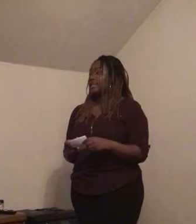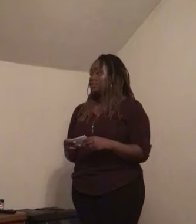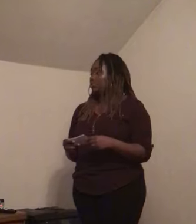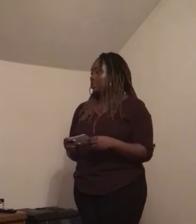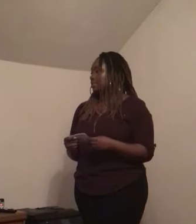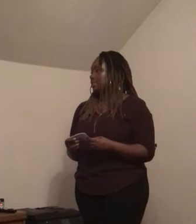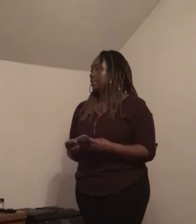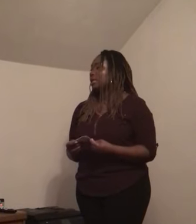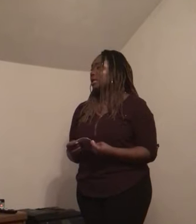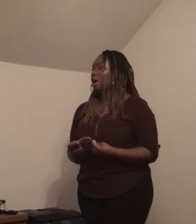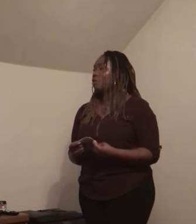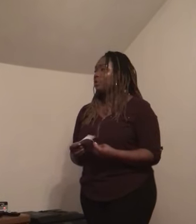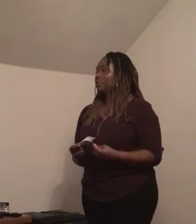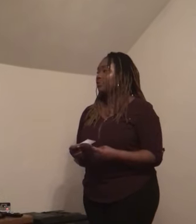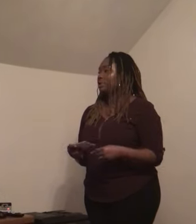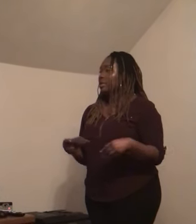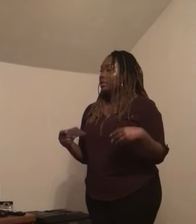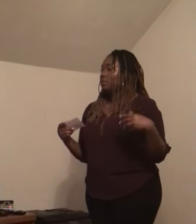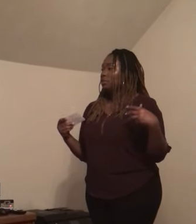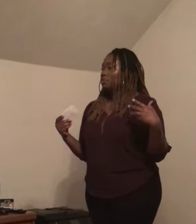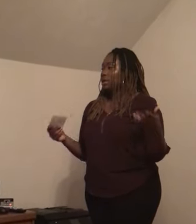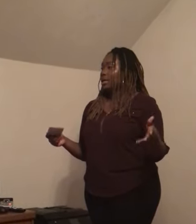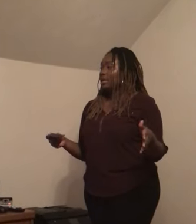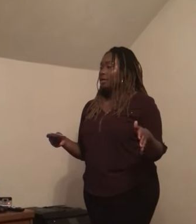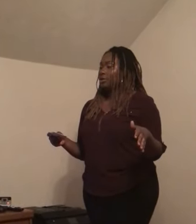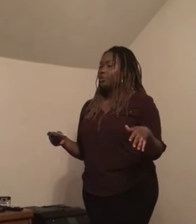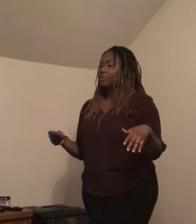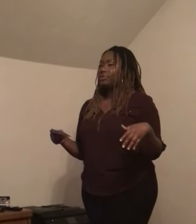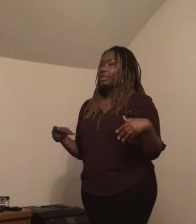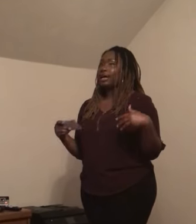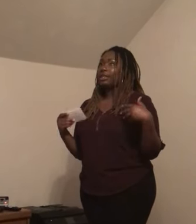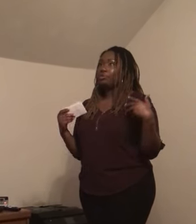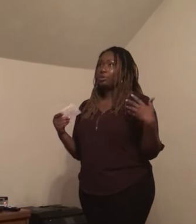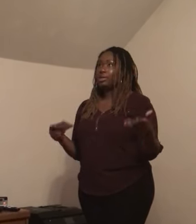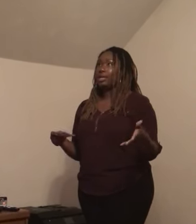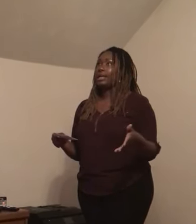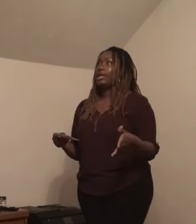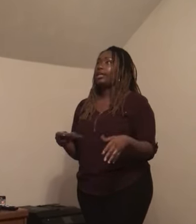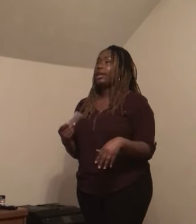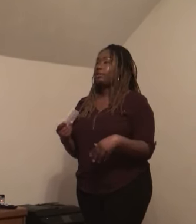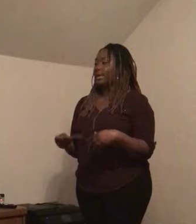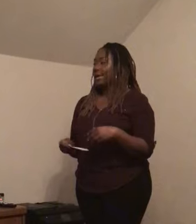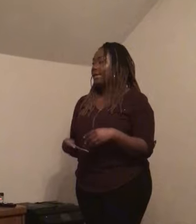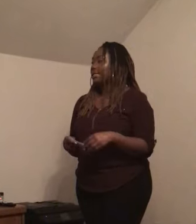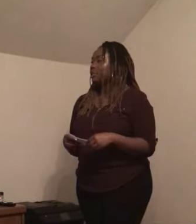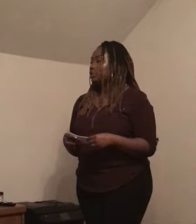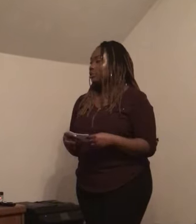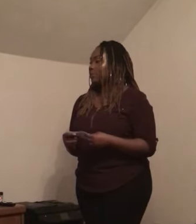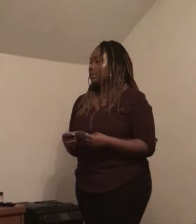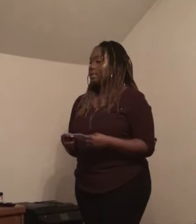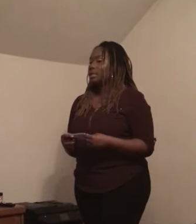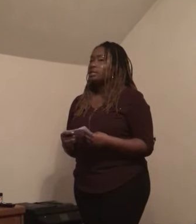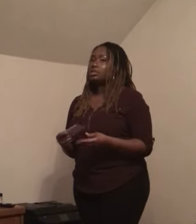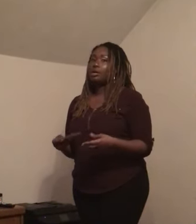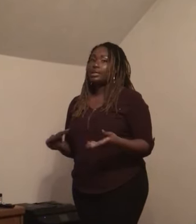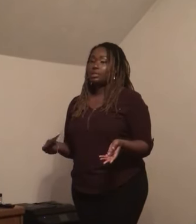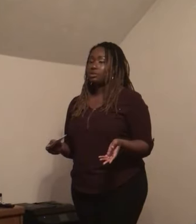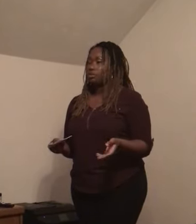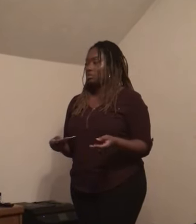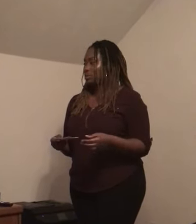deaf community, along with the way of how to communicate, how to interact, should be taught in schools.